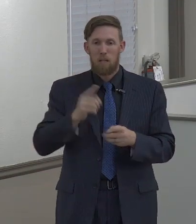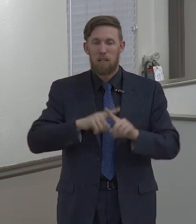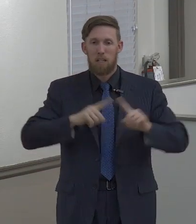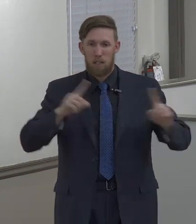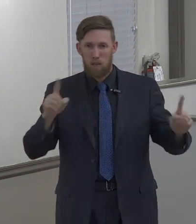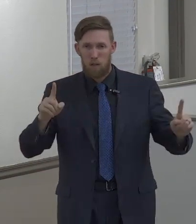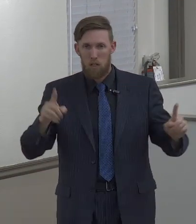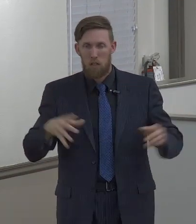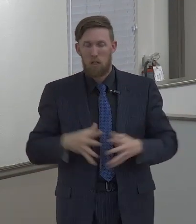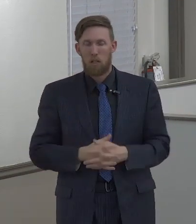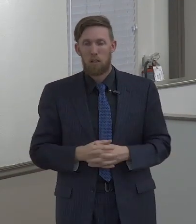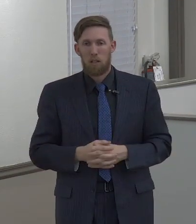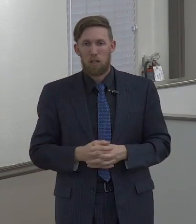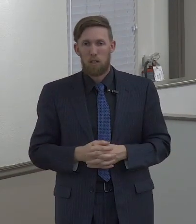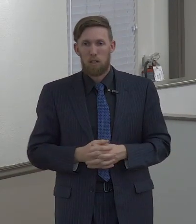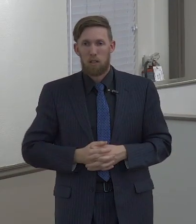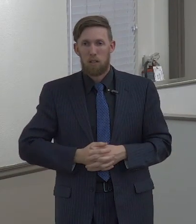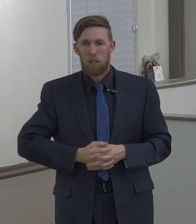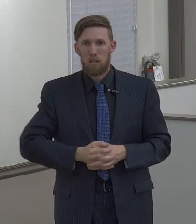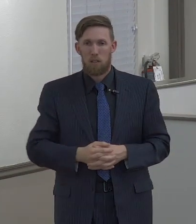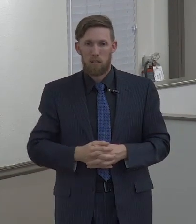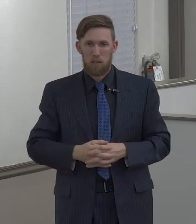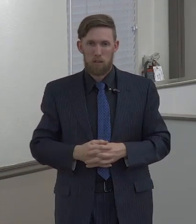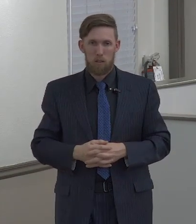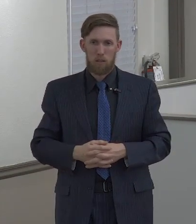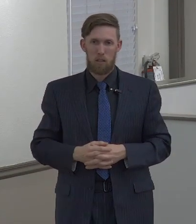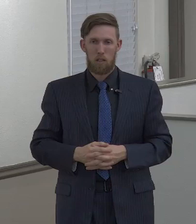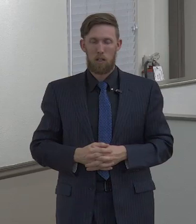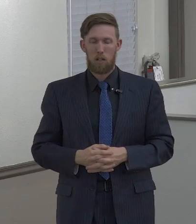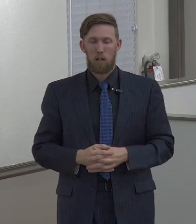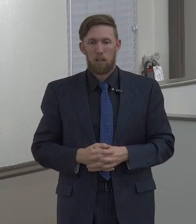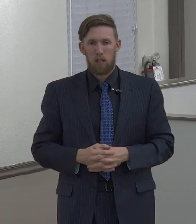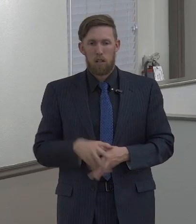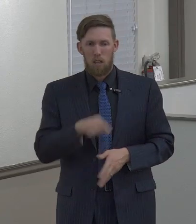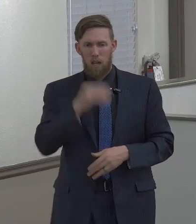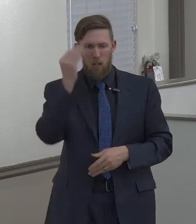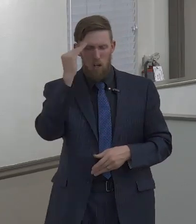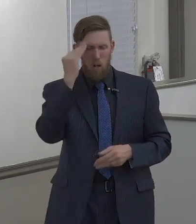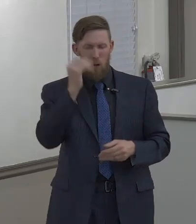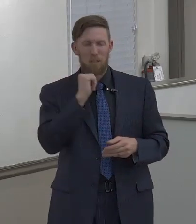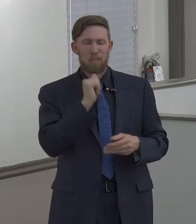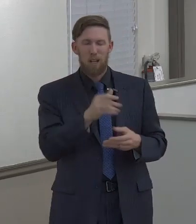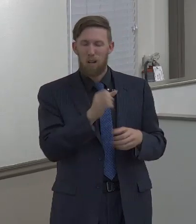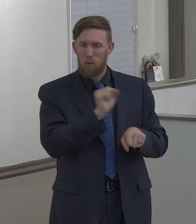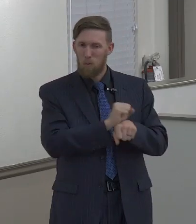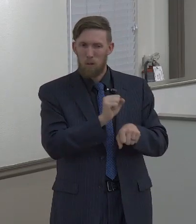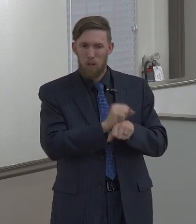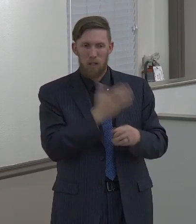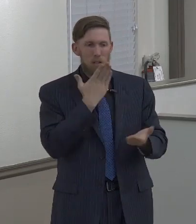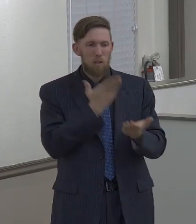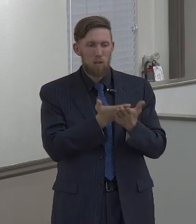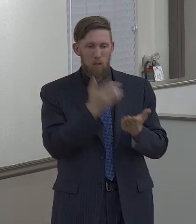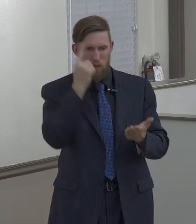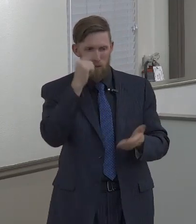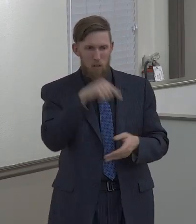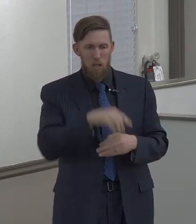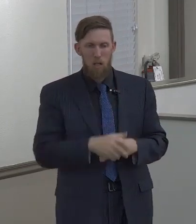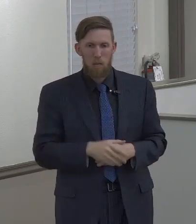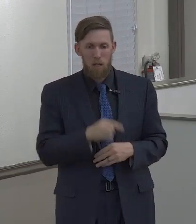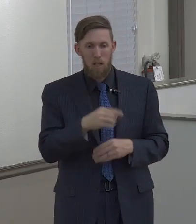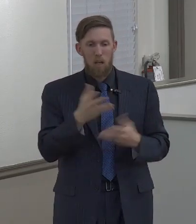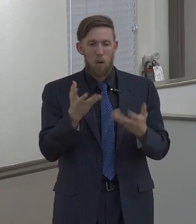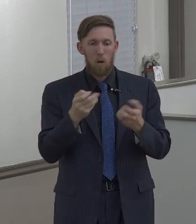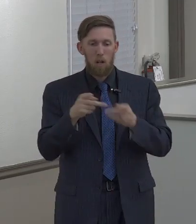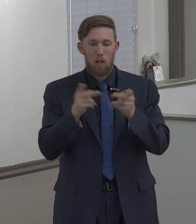They're living in a world full of all of these sins and it's not working out for them. So there are people that want